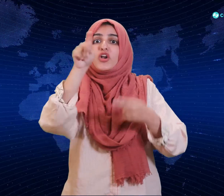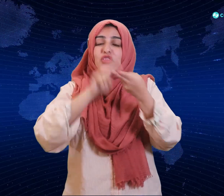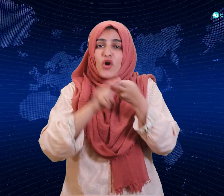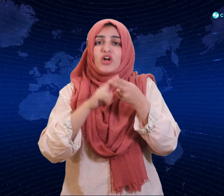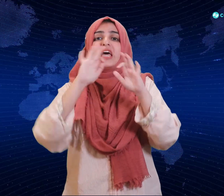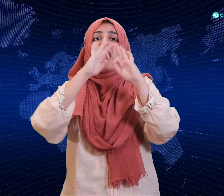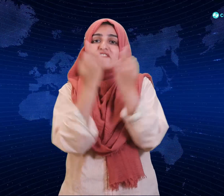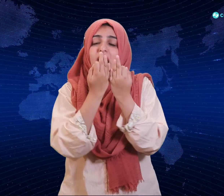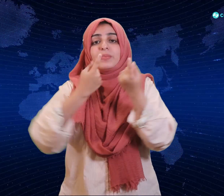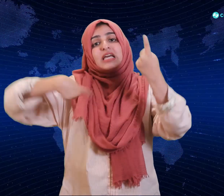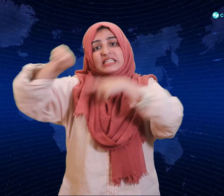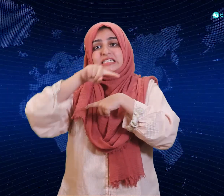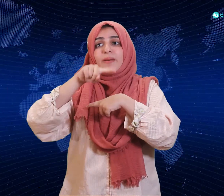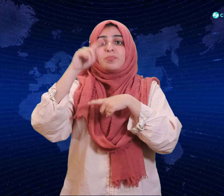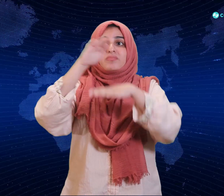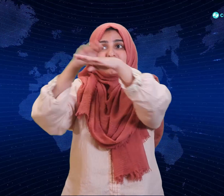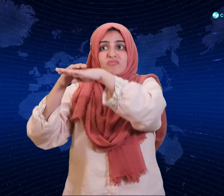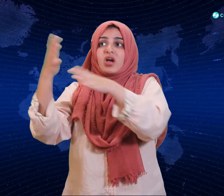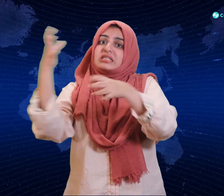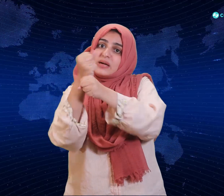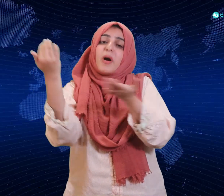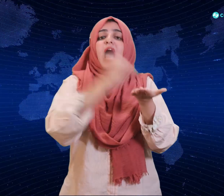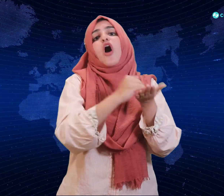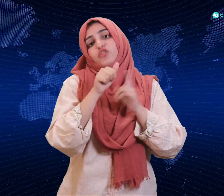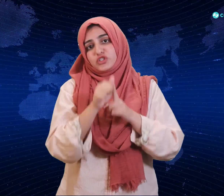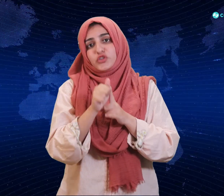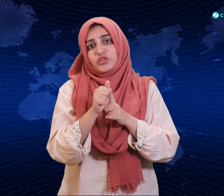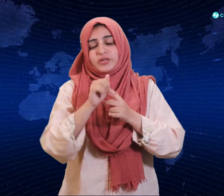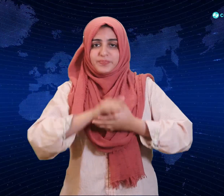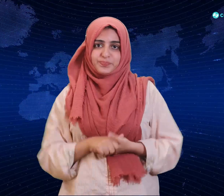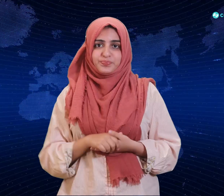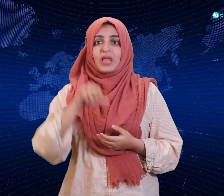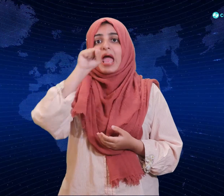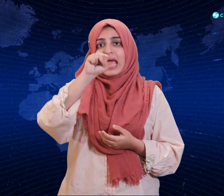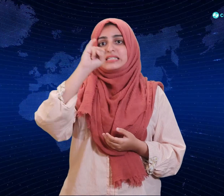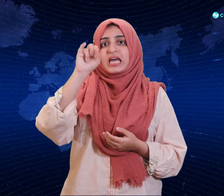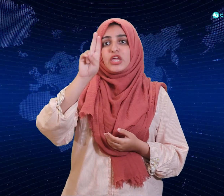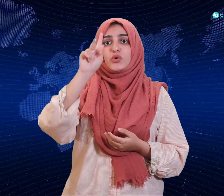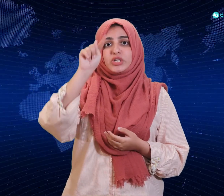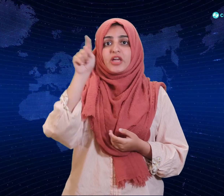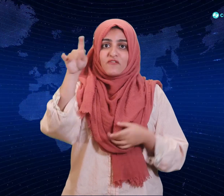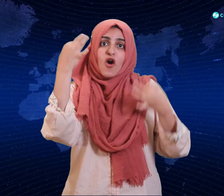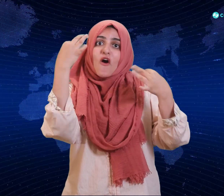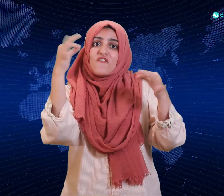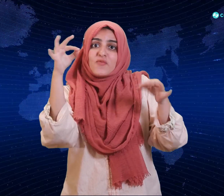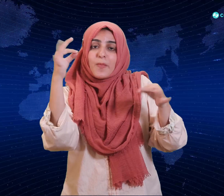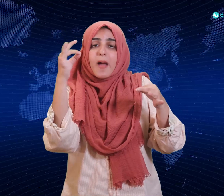SIUT will also provide free mammogram